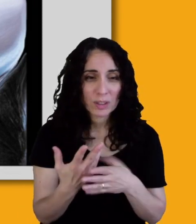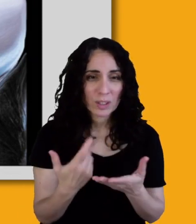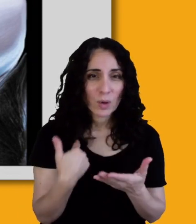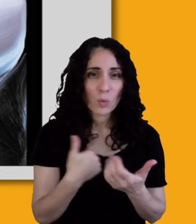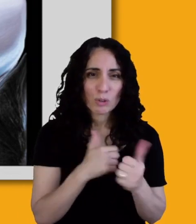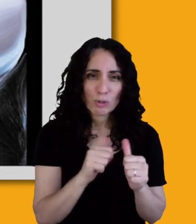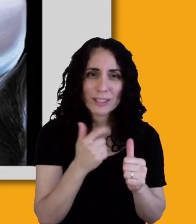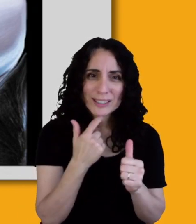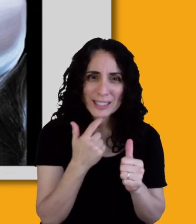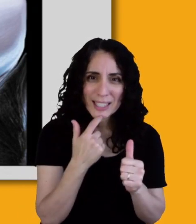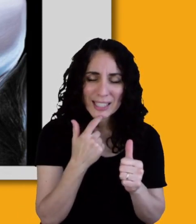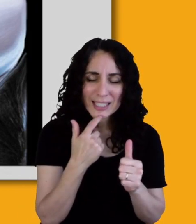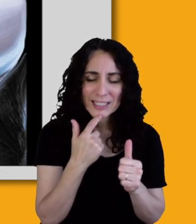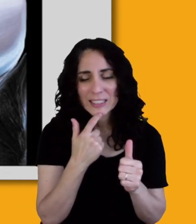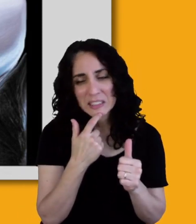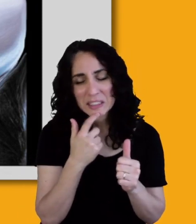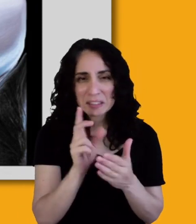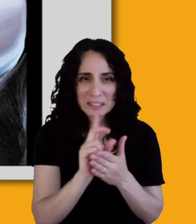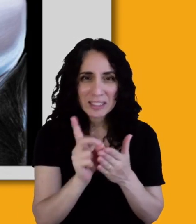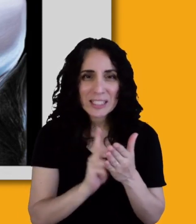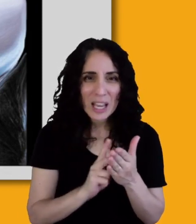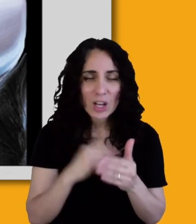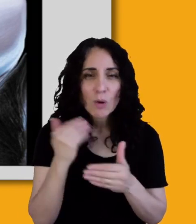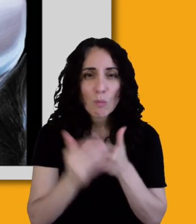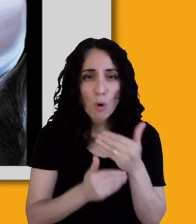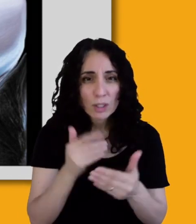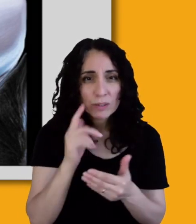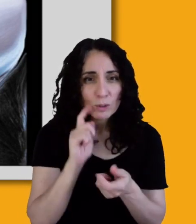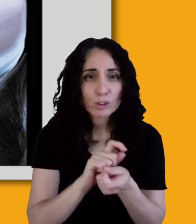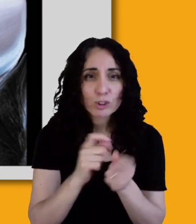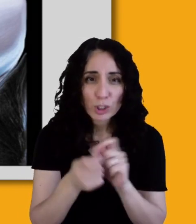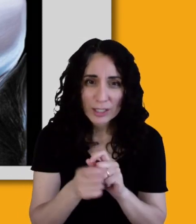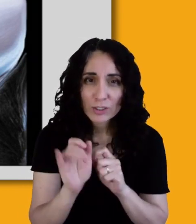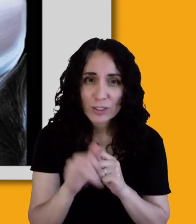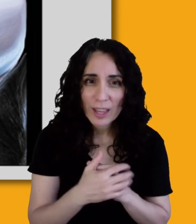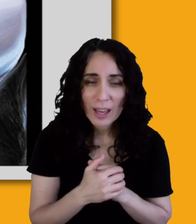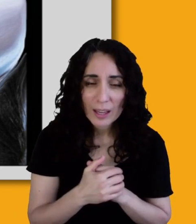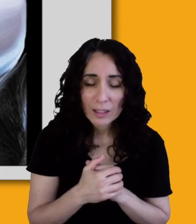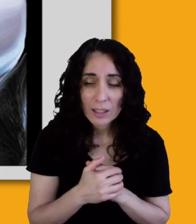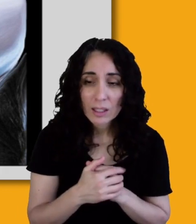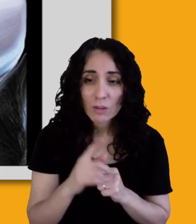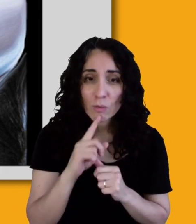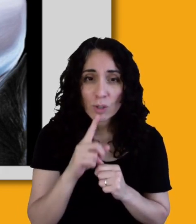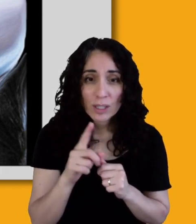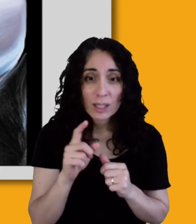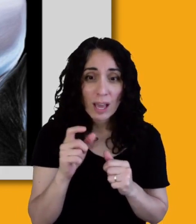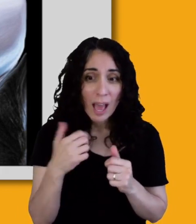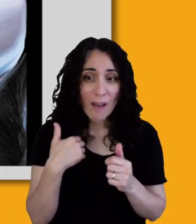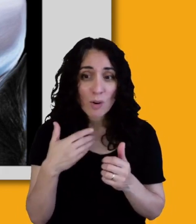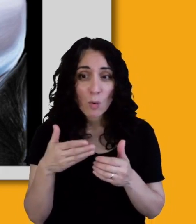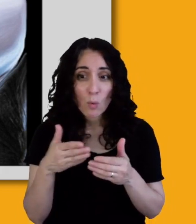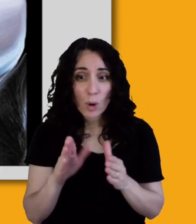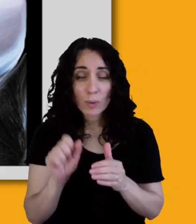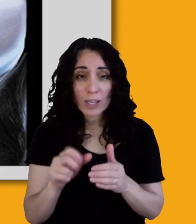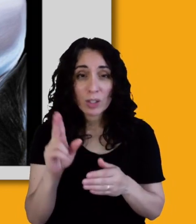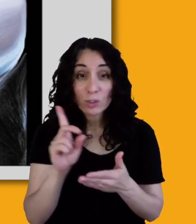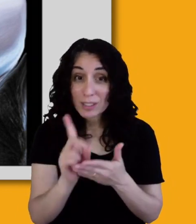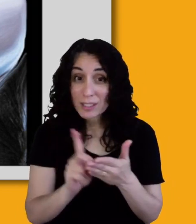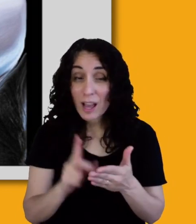is say design can be a process that changes that, that can also be a way that facilitates people's interactions with the environment. And then